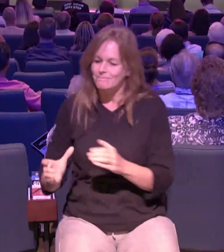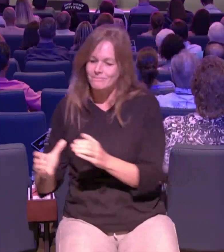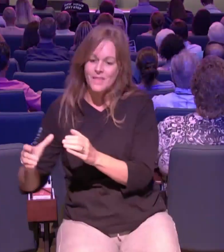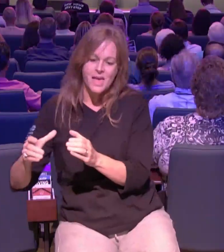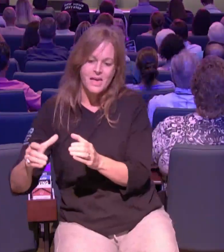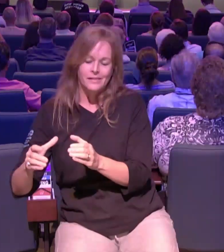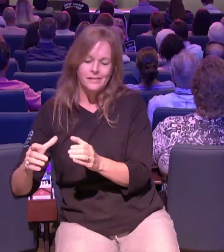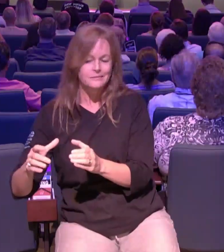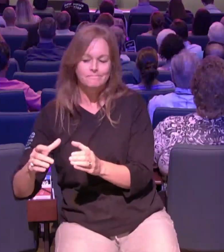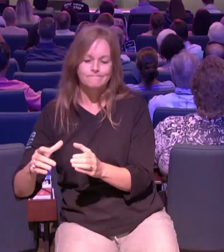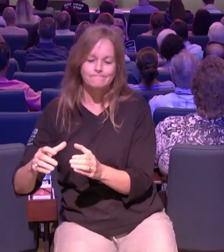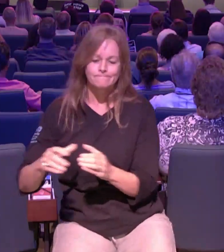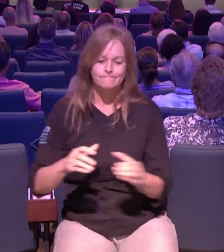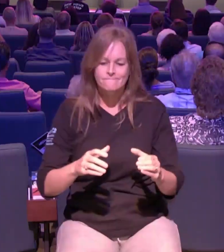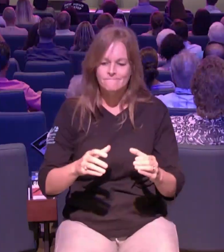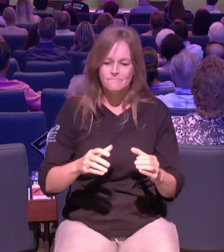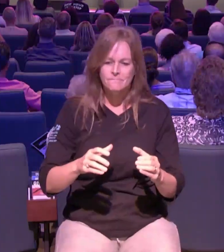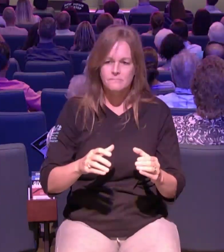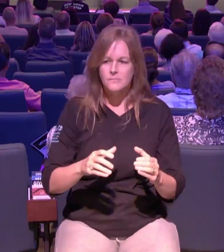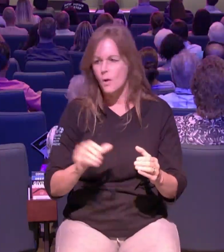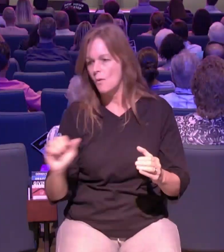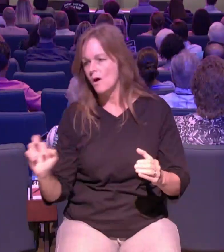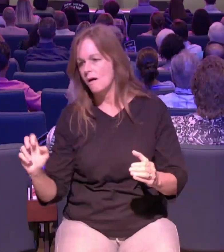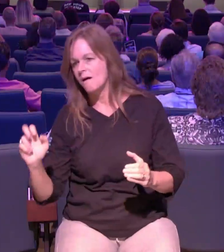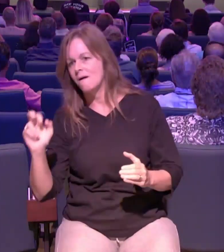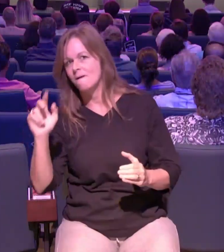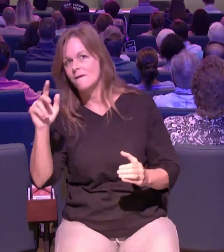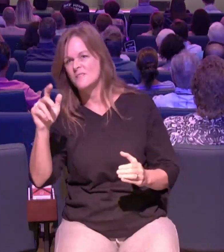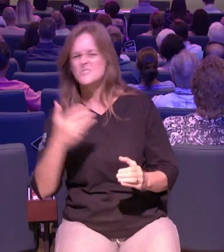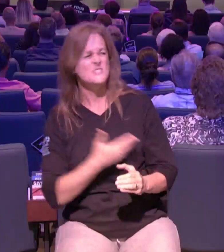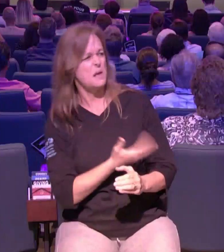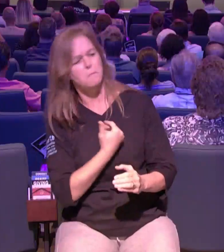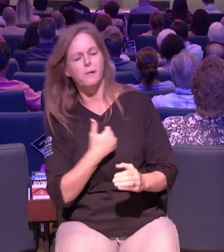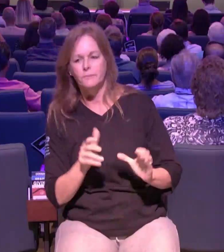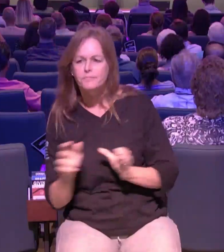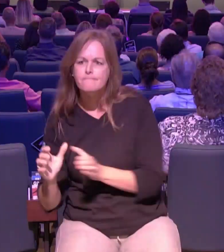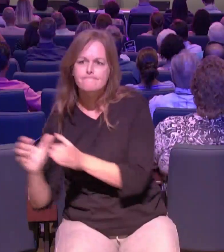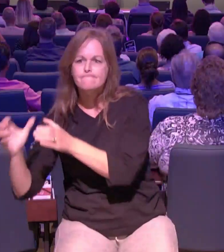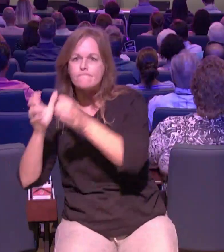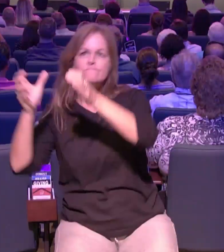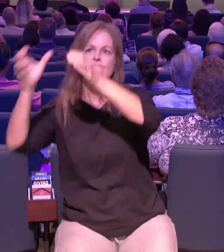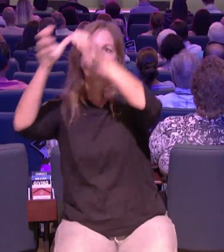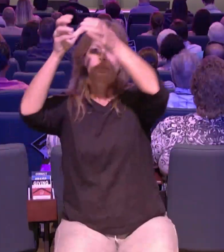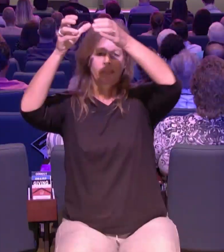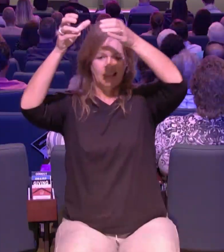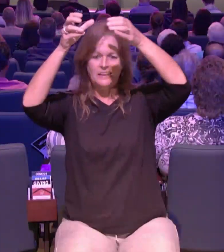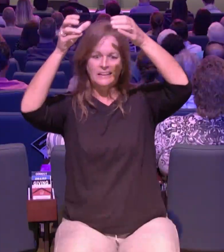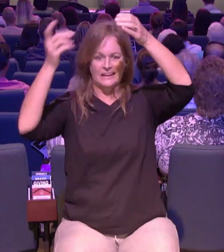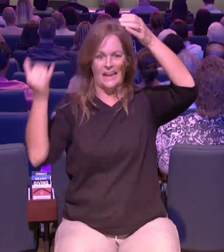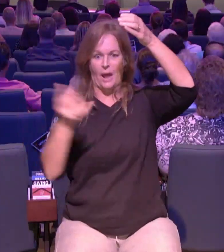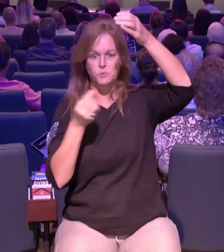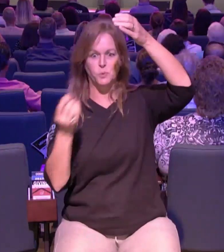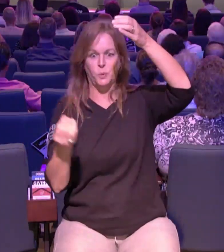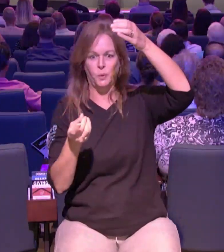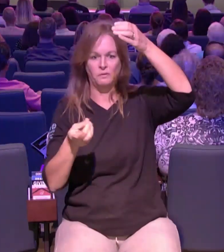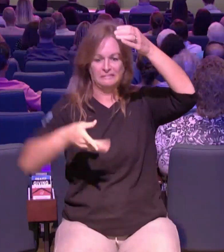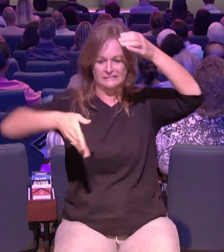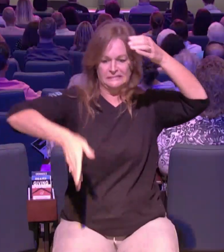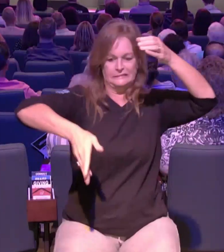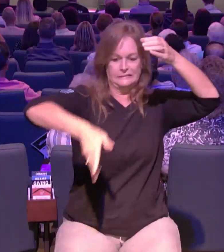who are you carrying to jesus who is it right now in this season that is god has spiritually kind of put them on your heart and you are